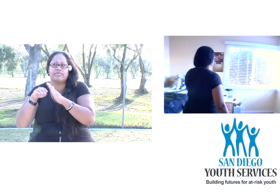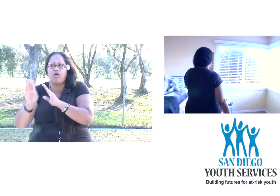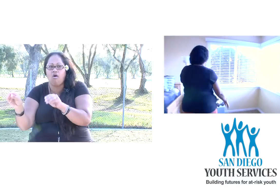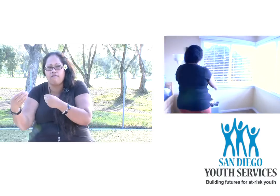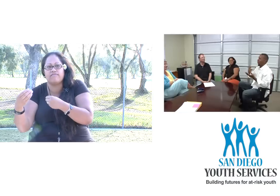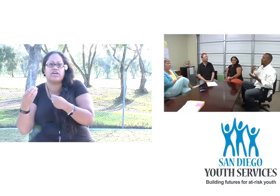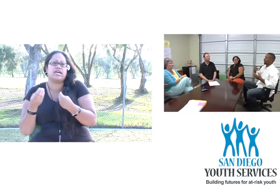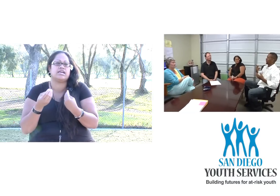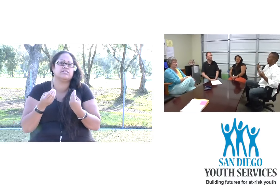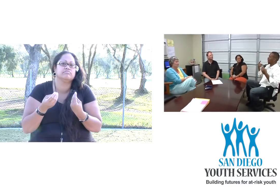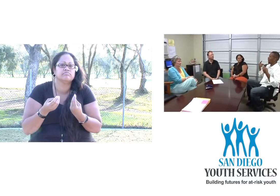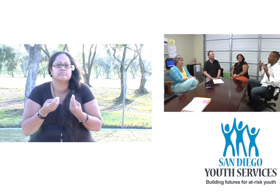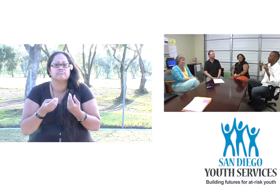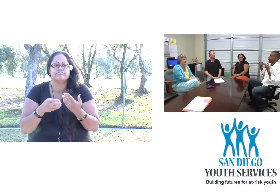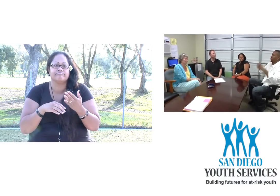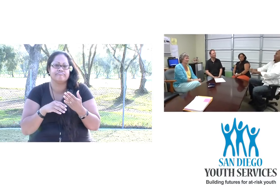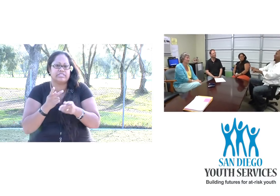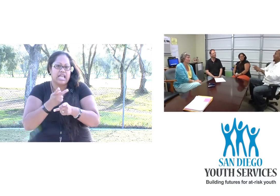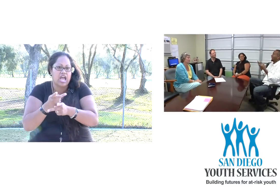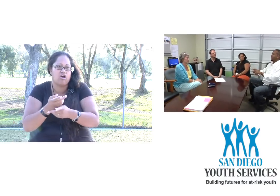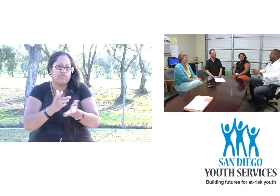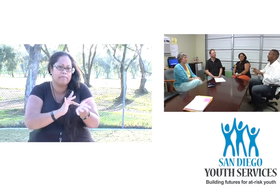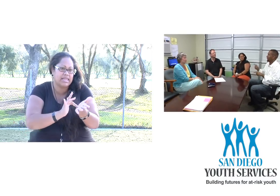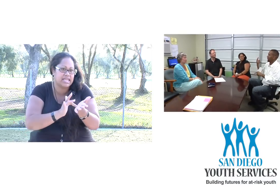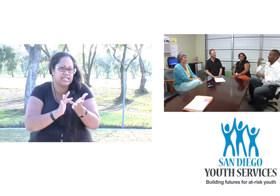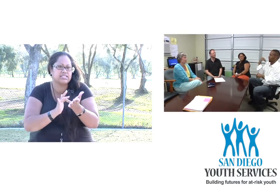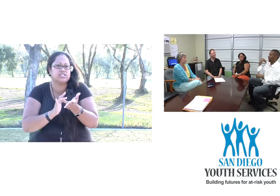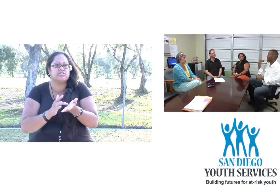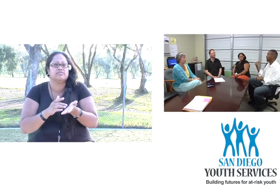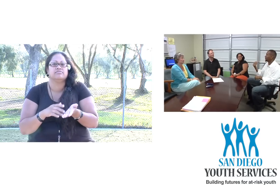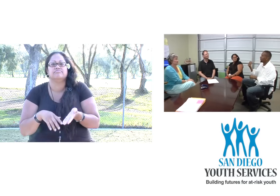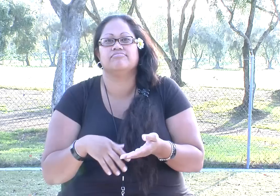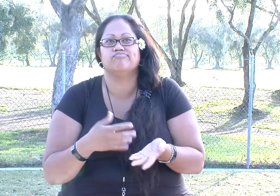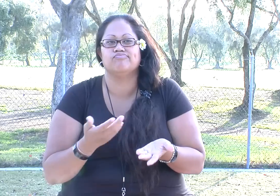I also check the office and I take care of the medications.